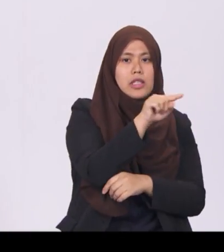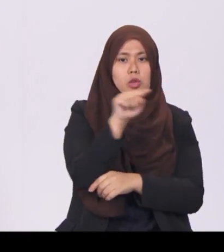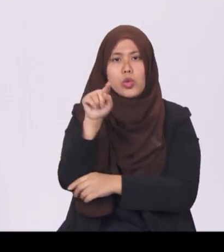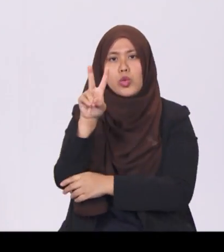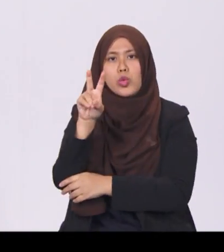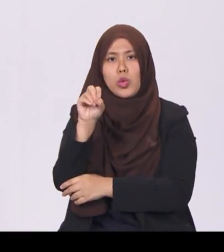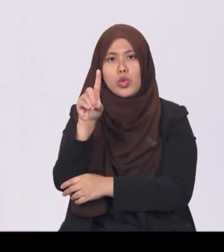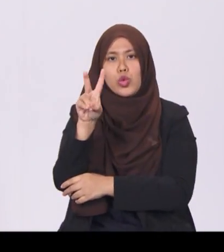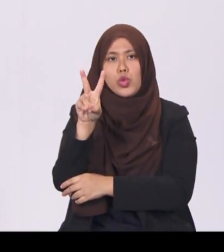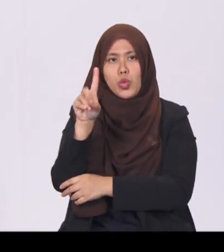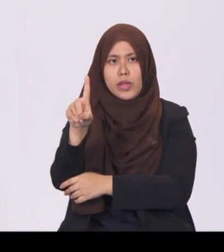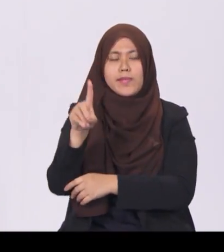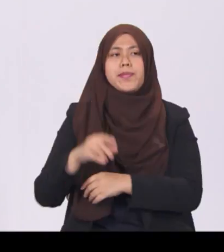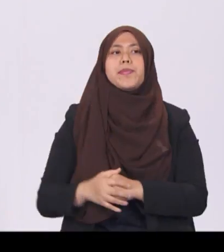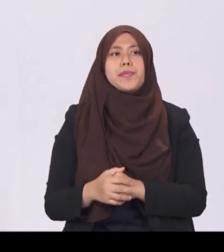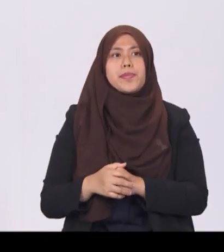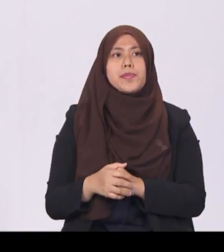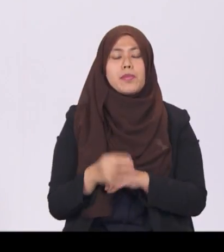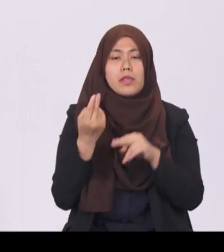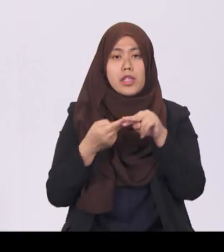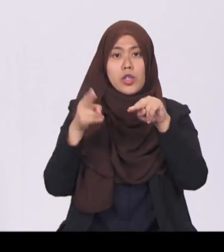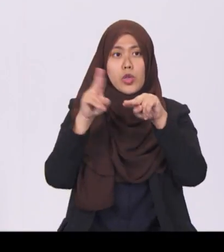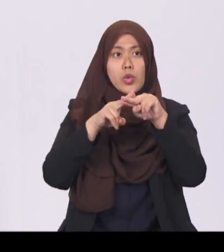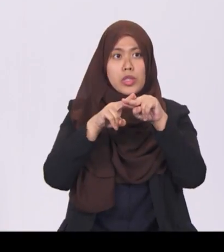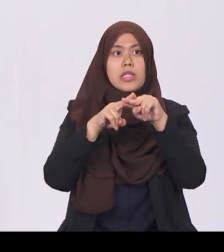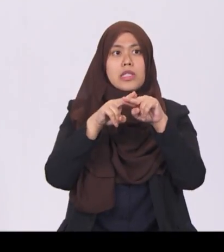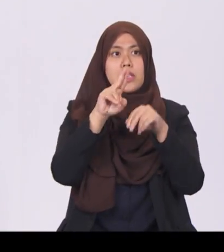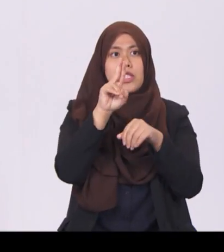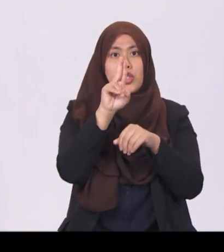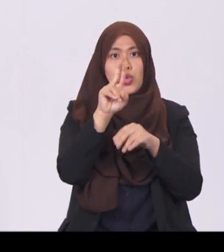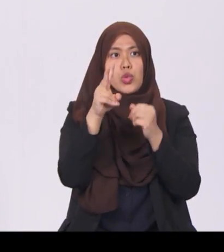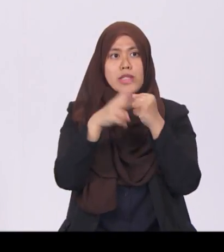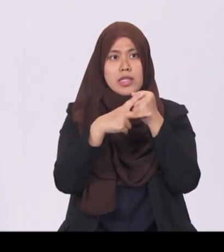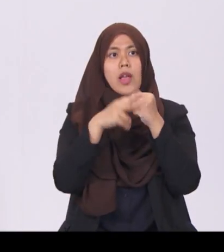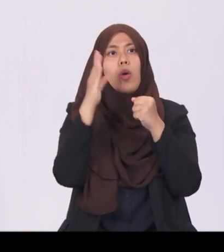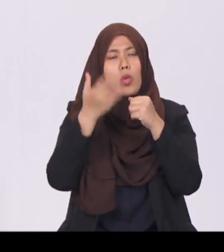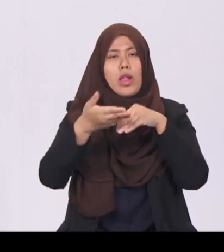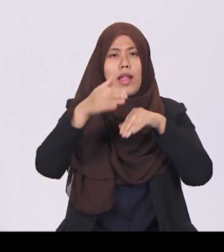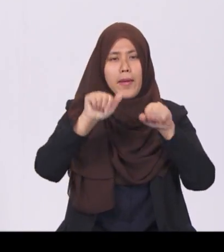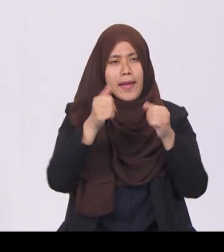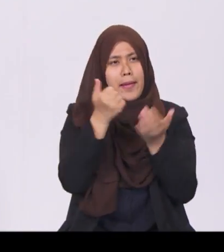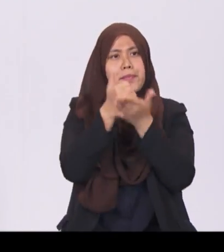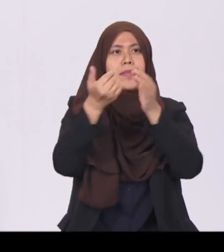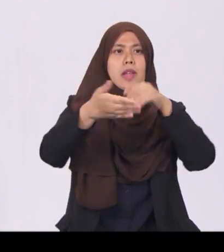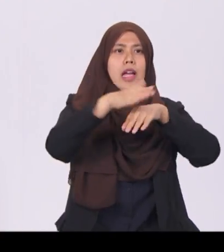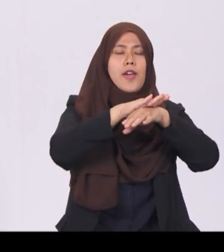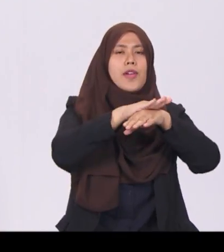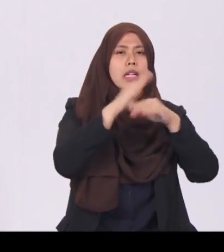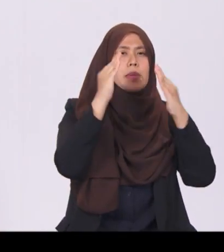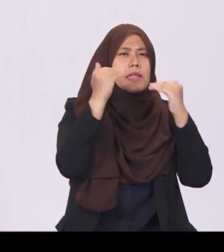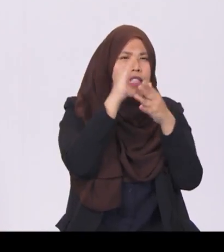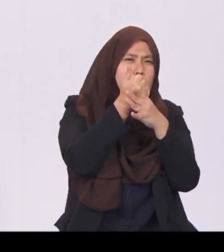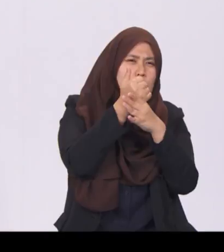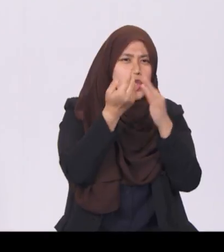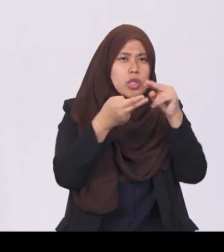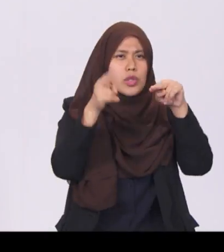The increase in use save will cover the expected average increase in electricity and gas expenses for HDB